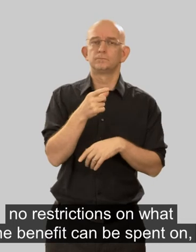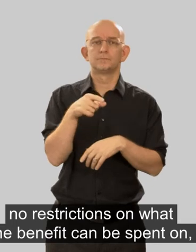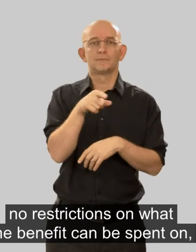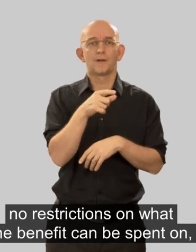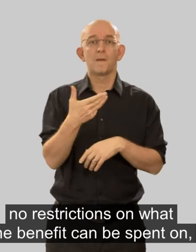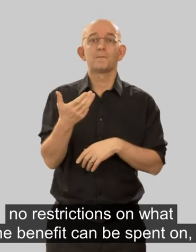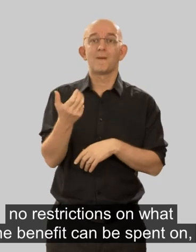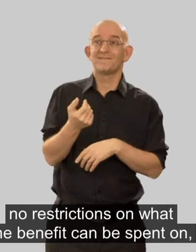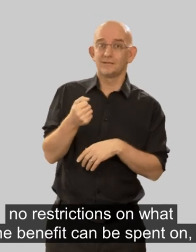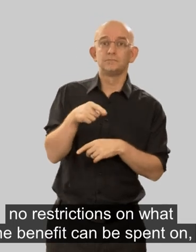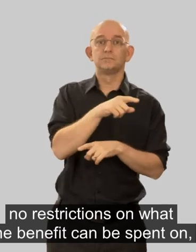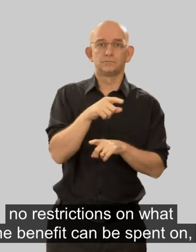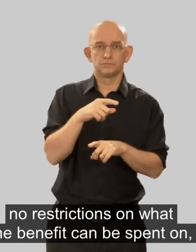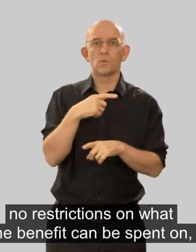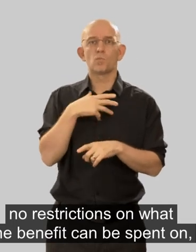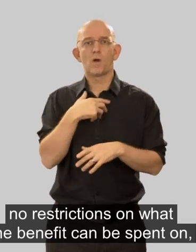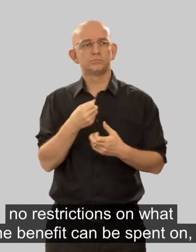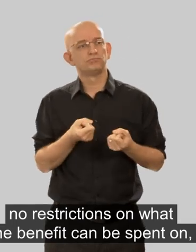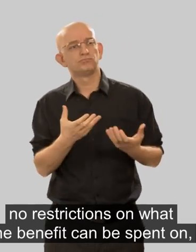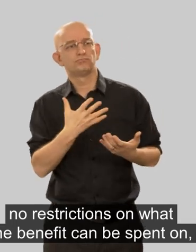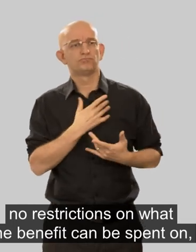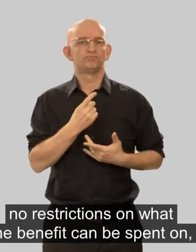no restrictions on what the benefit can be spent on